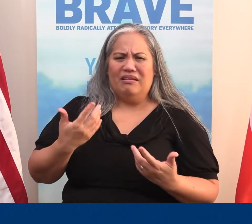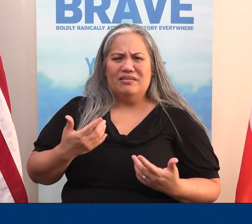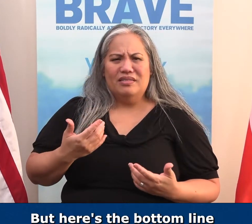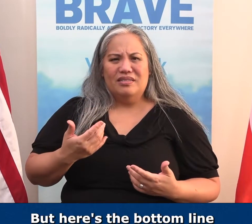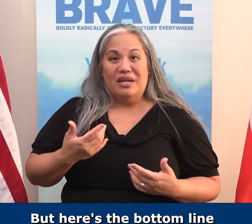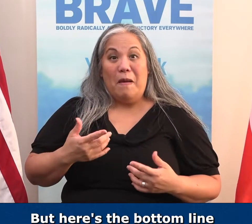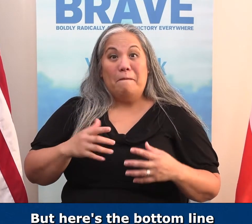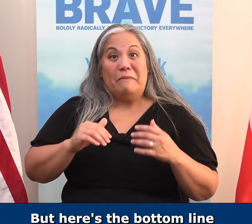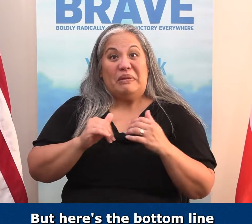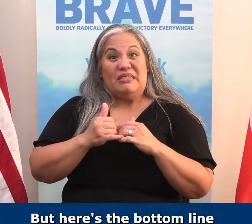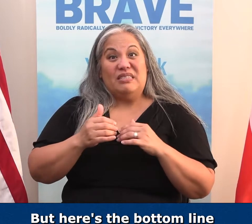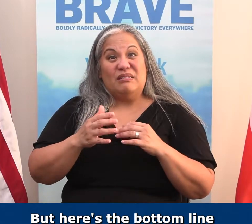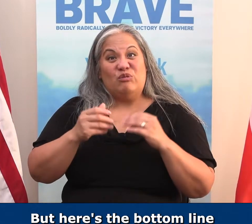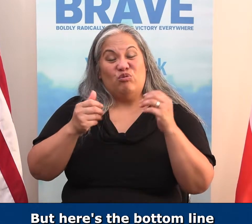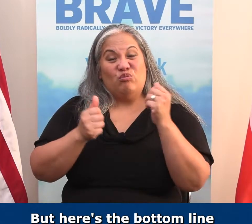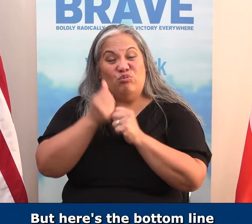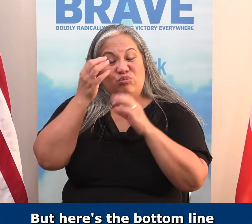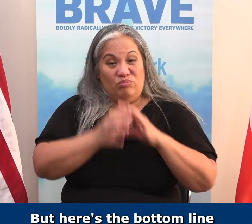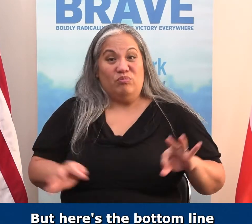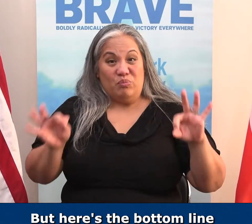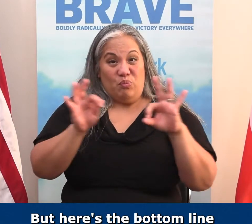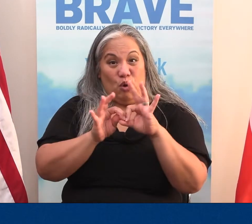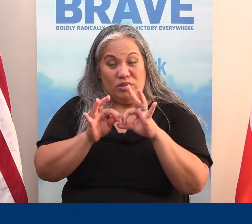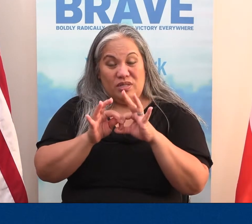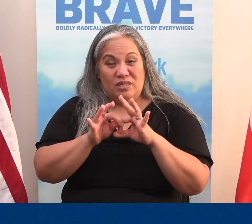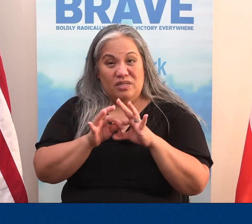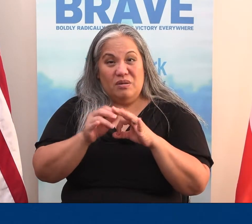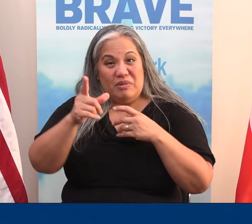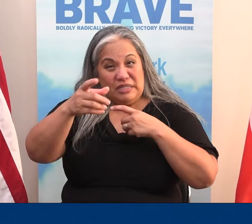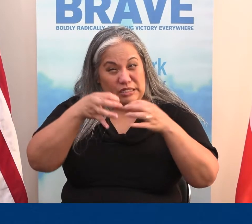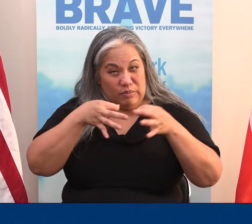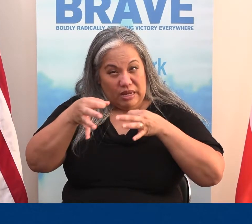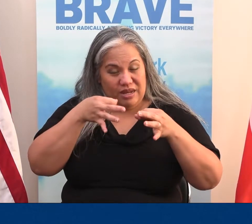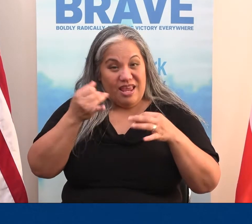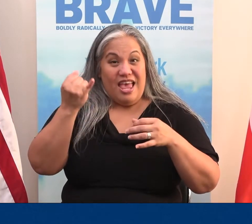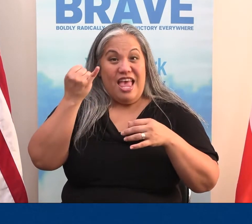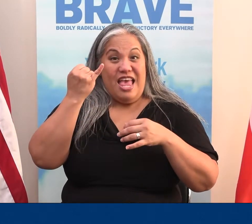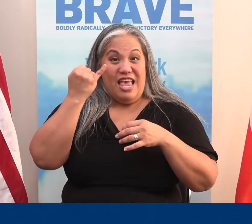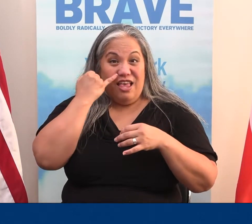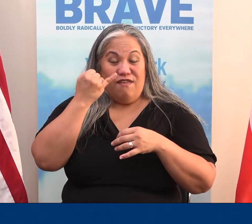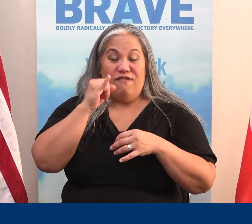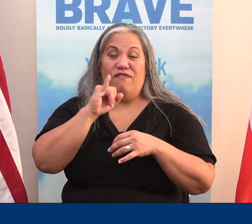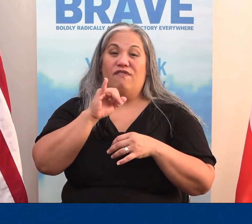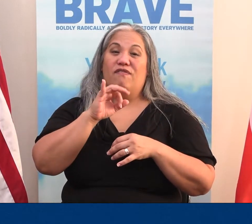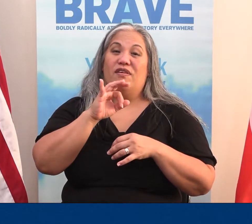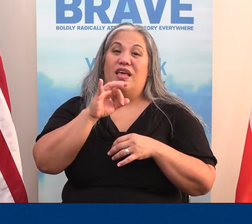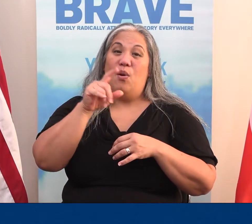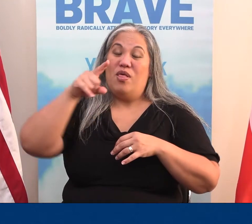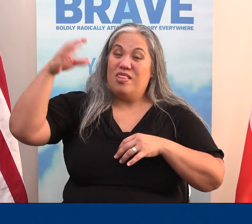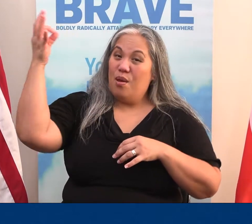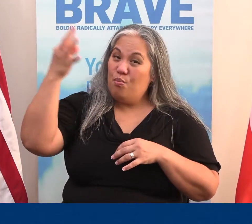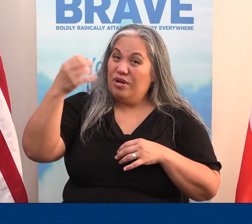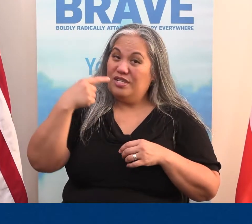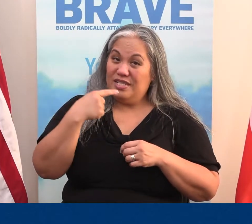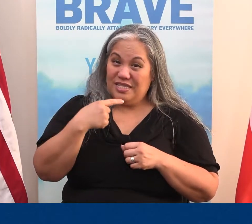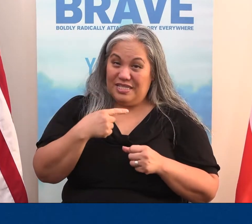But here's the bottom line that you've got to explain to people. If indeed what the preacher is saying